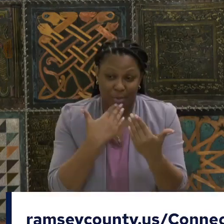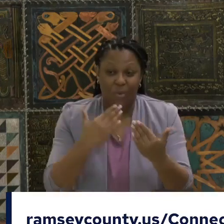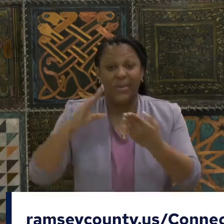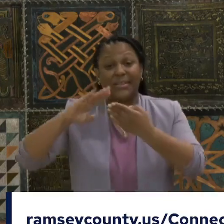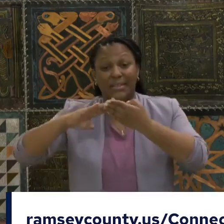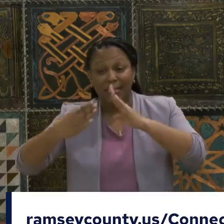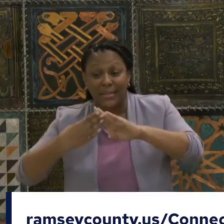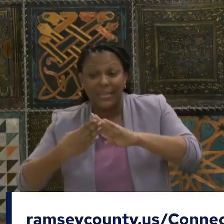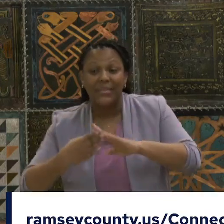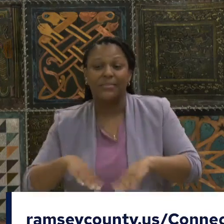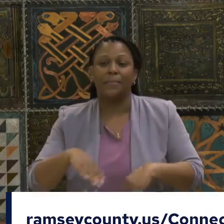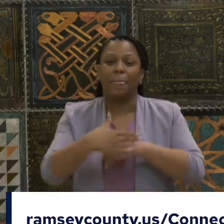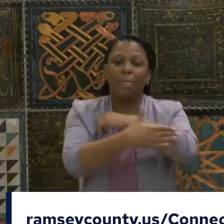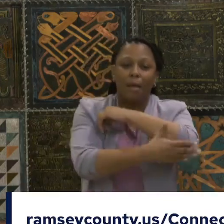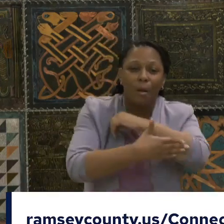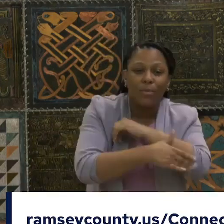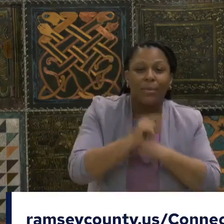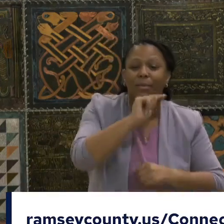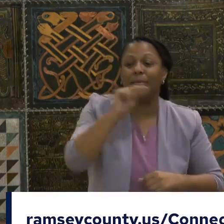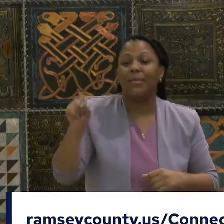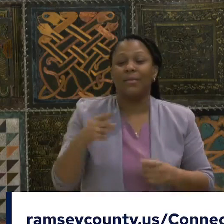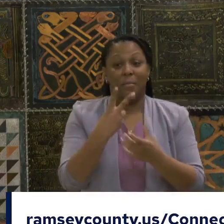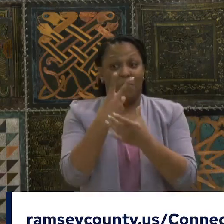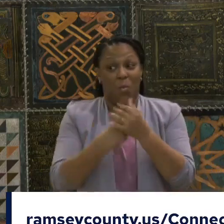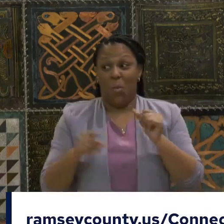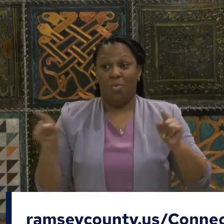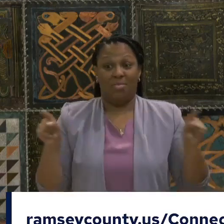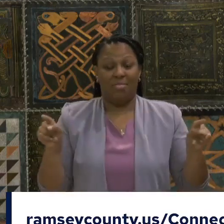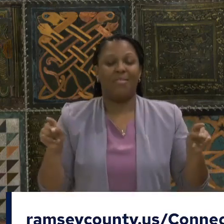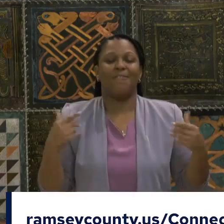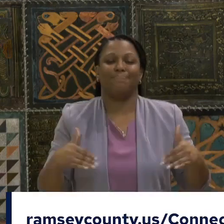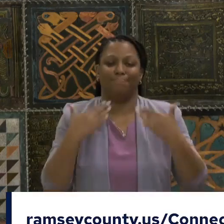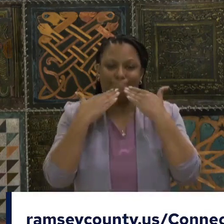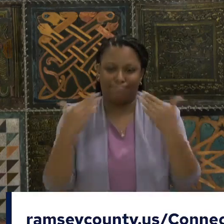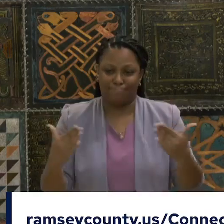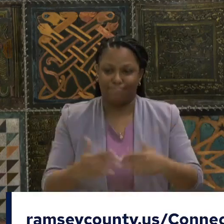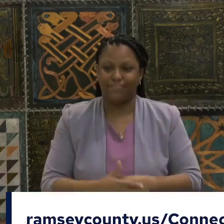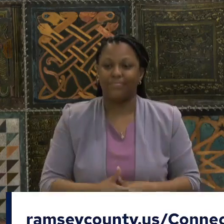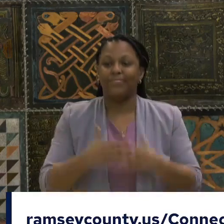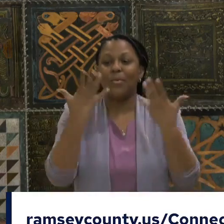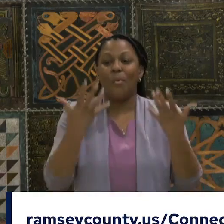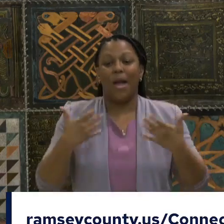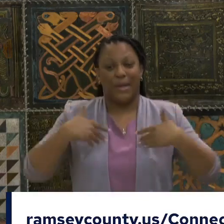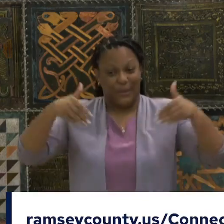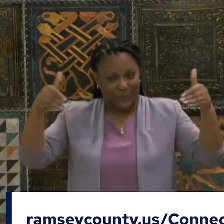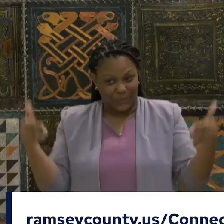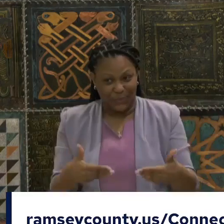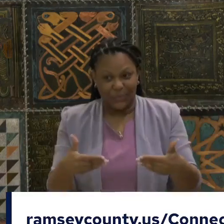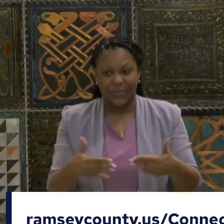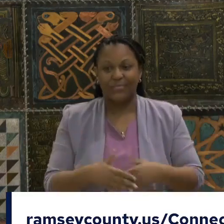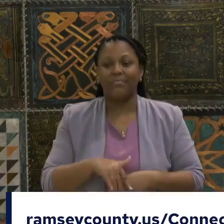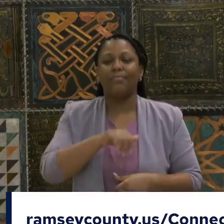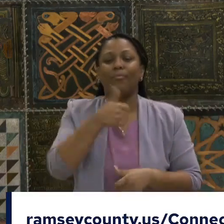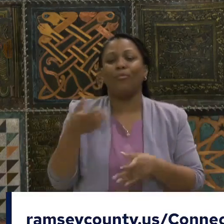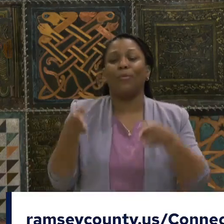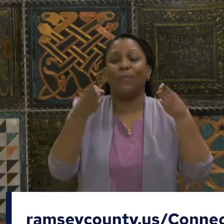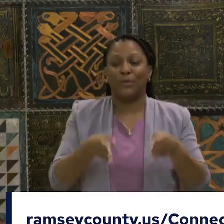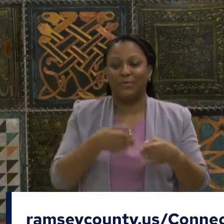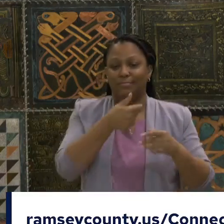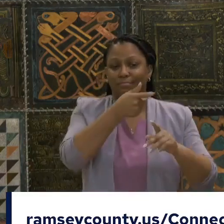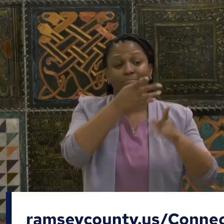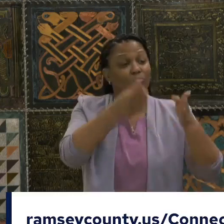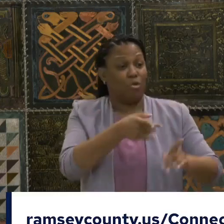driven us to this day. And without further ado, I want to introduce someone who is a core partner of mine